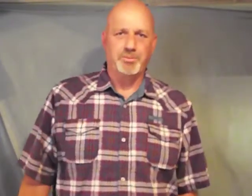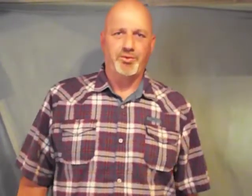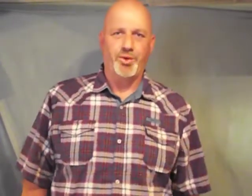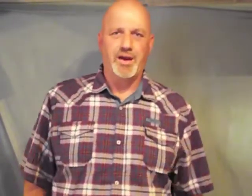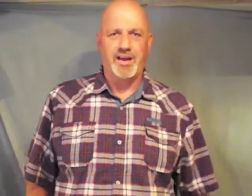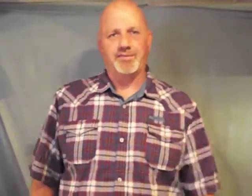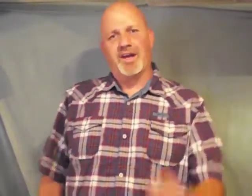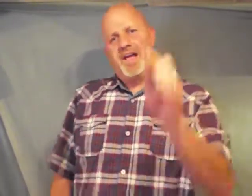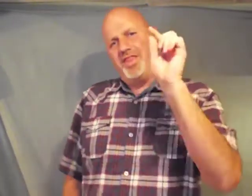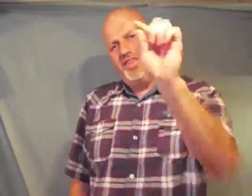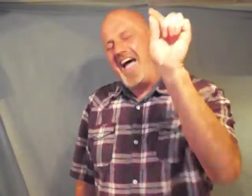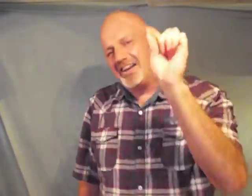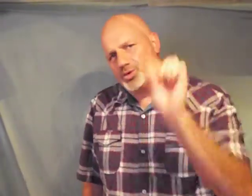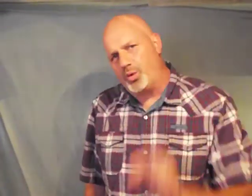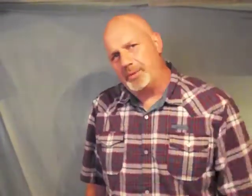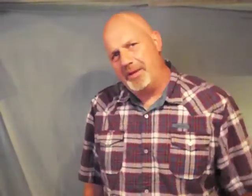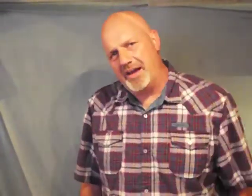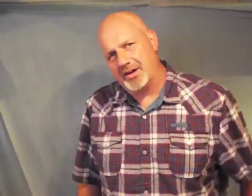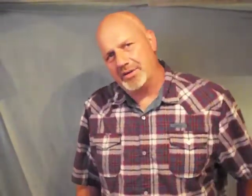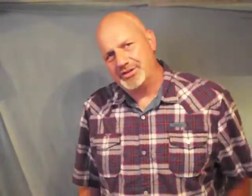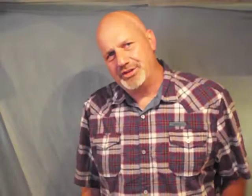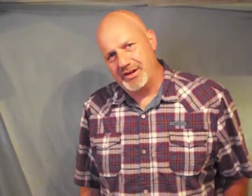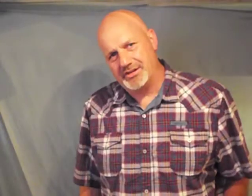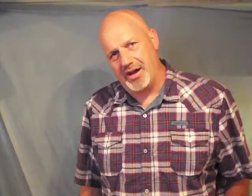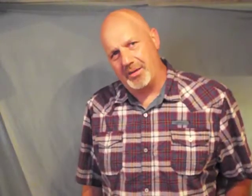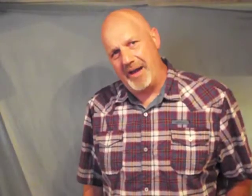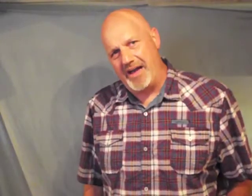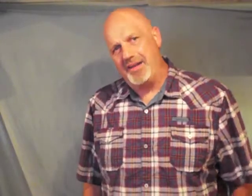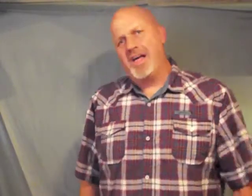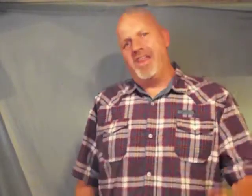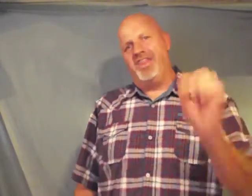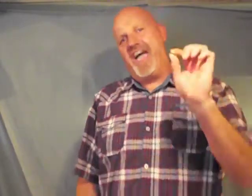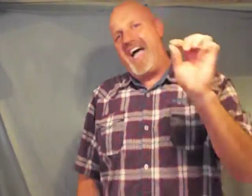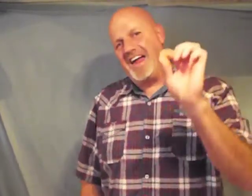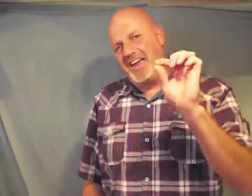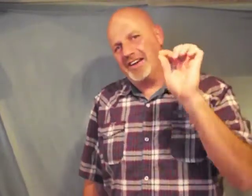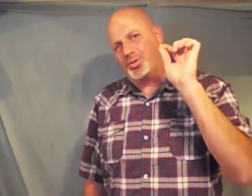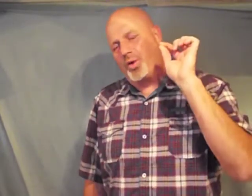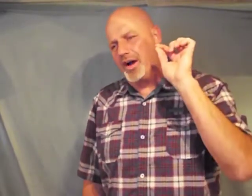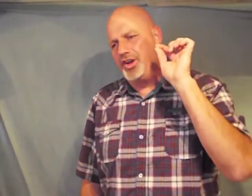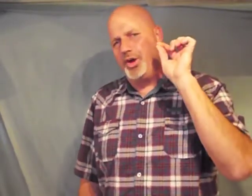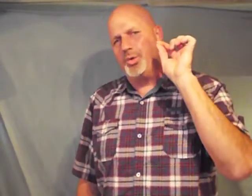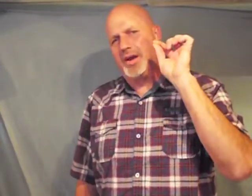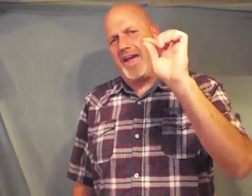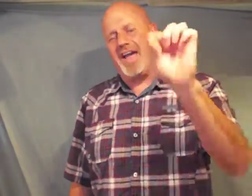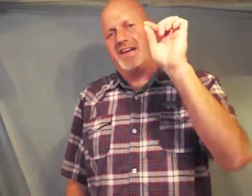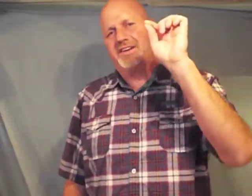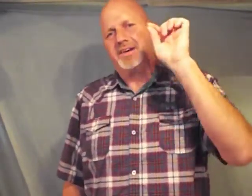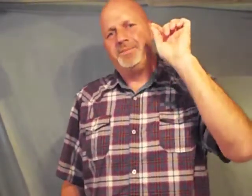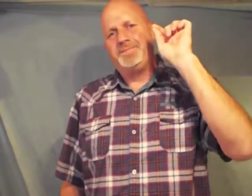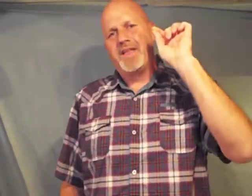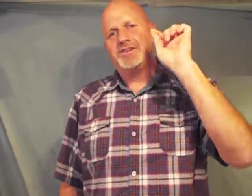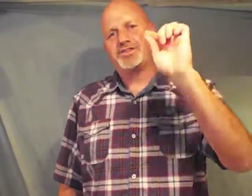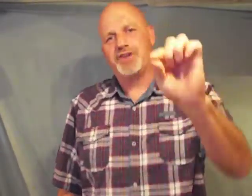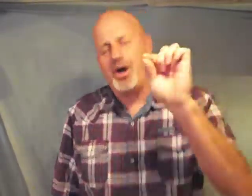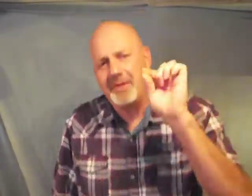before he left that's what being a Christian is all about that is where you get so many